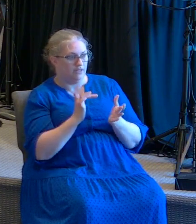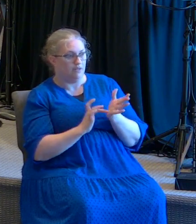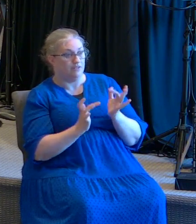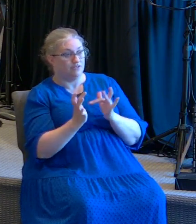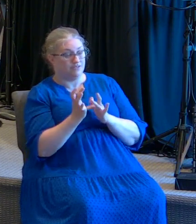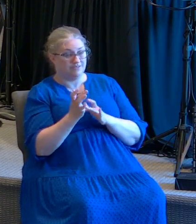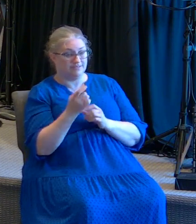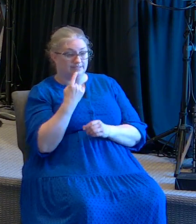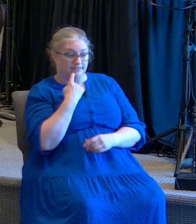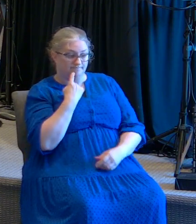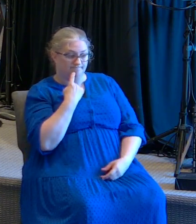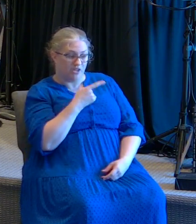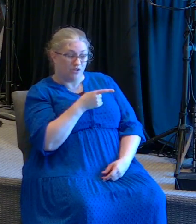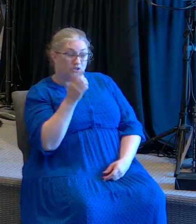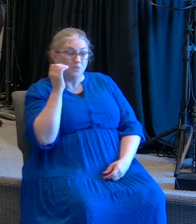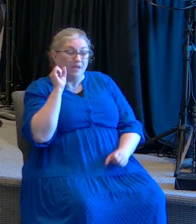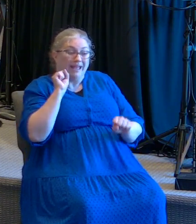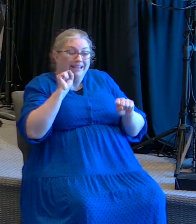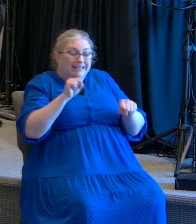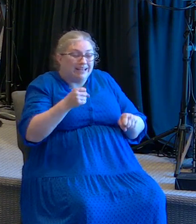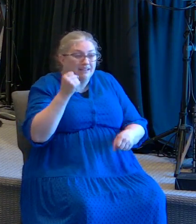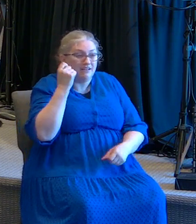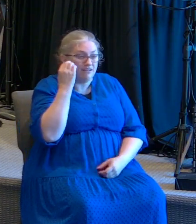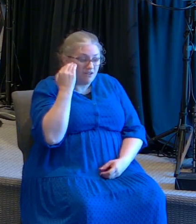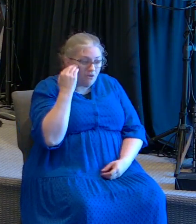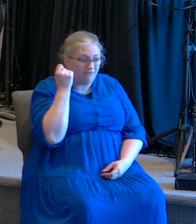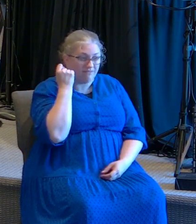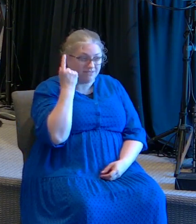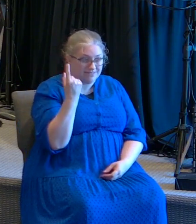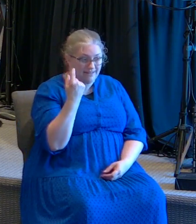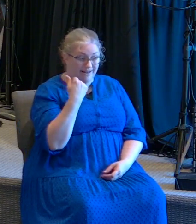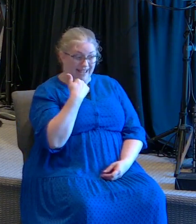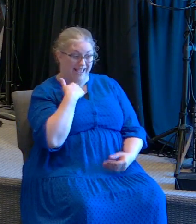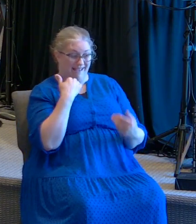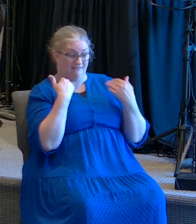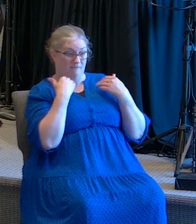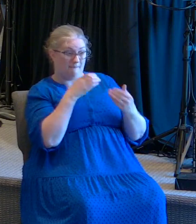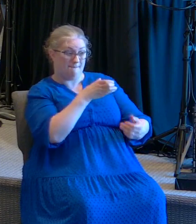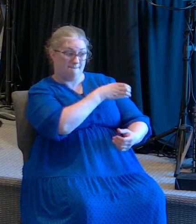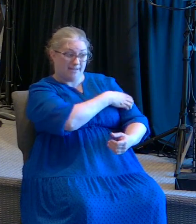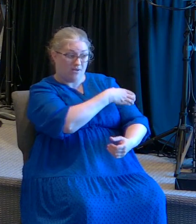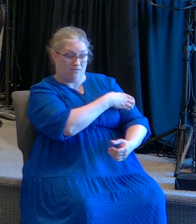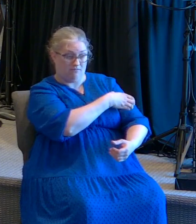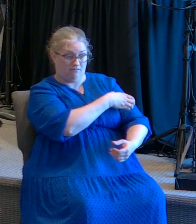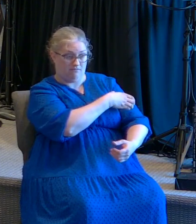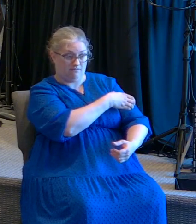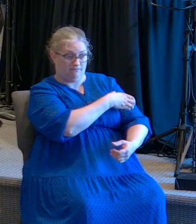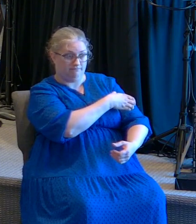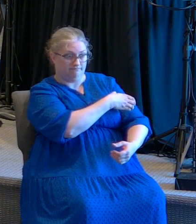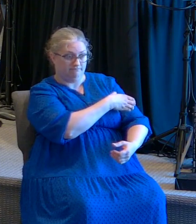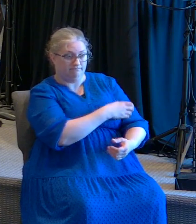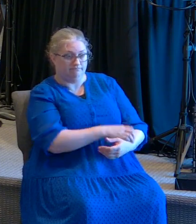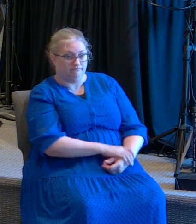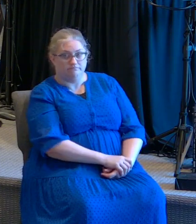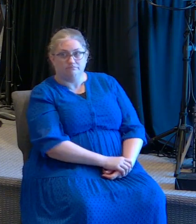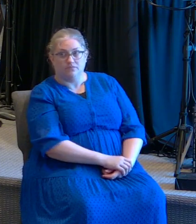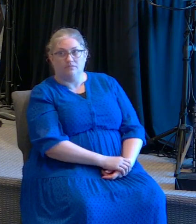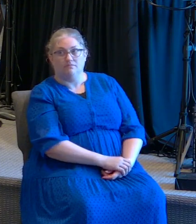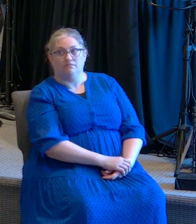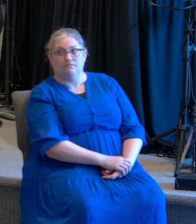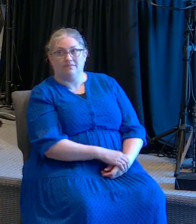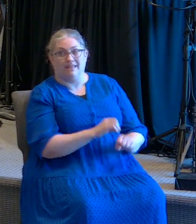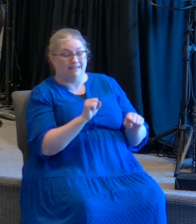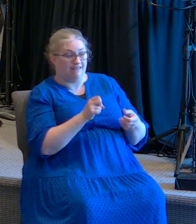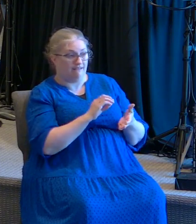Y cuando comparo estas circunstancias, vemos que el hombre, el paralítico, fue a ser sanado por Jesús. Sin embargo, Jesús le dice, se